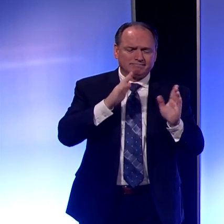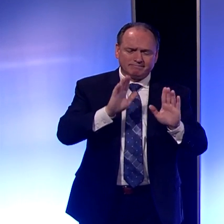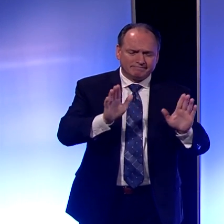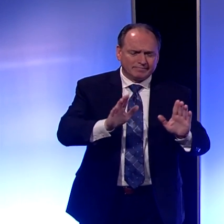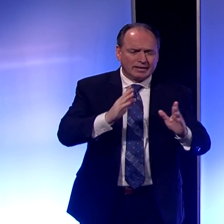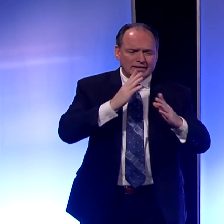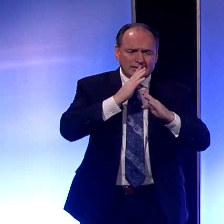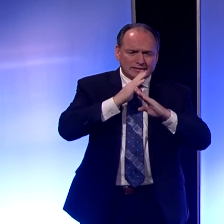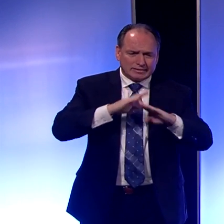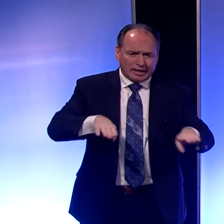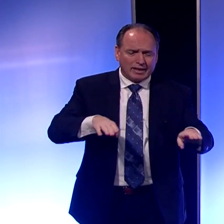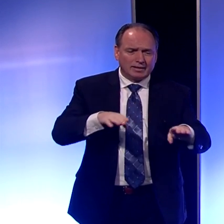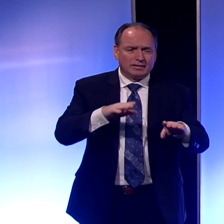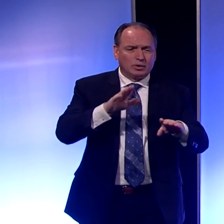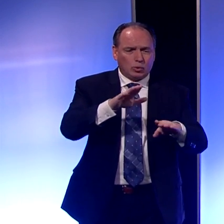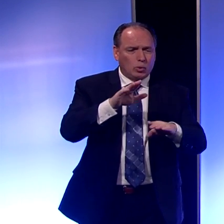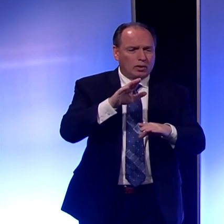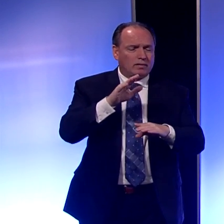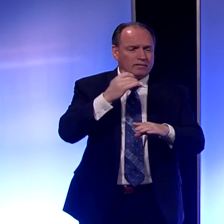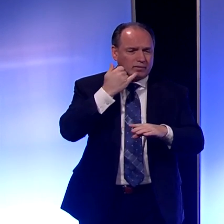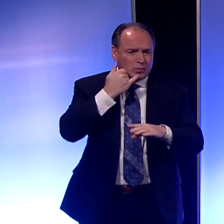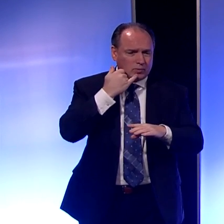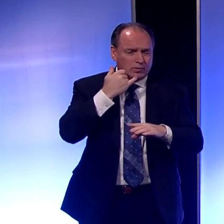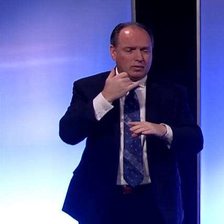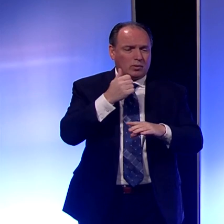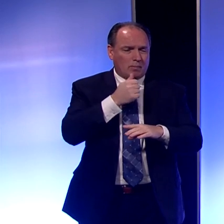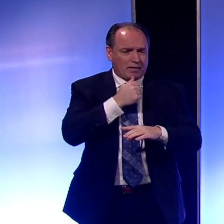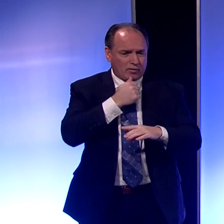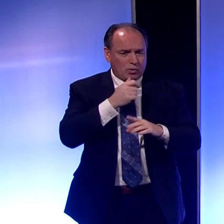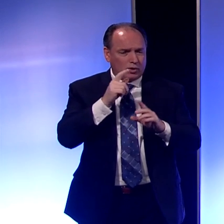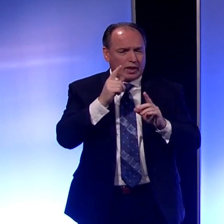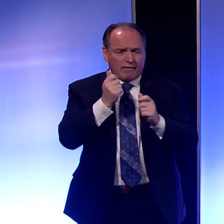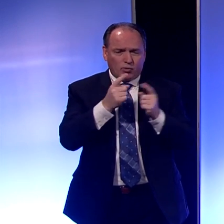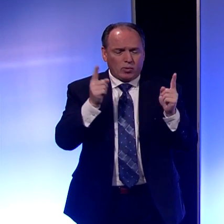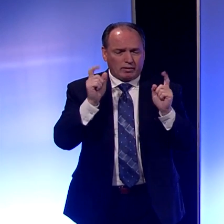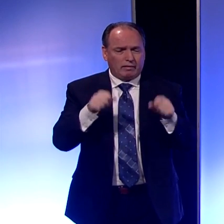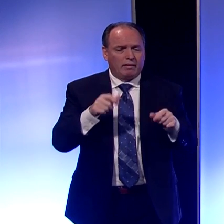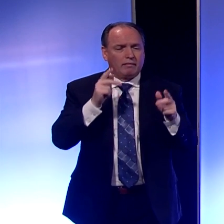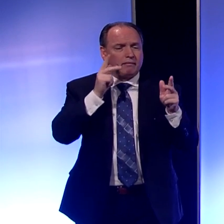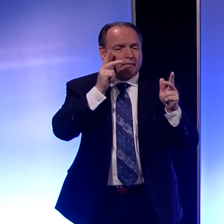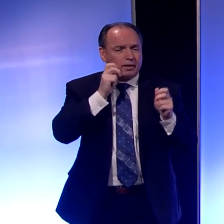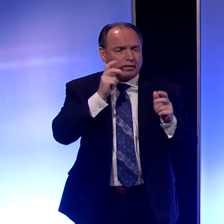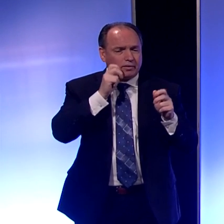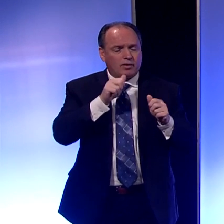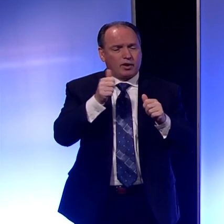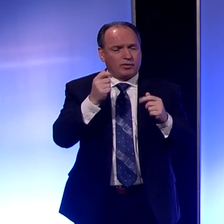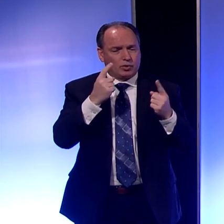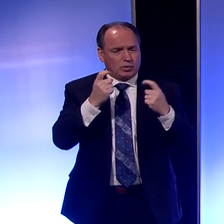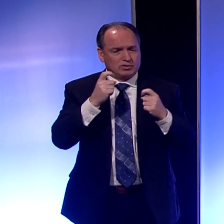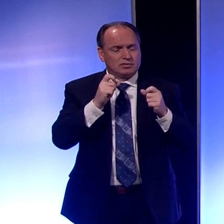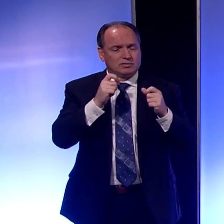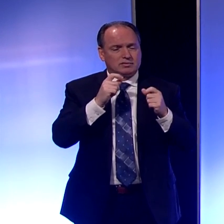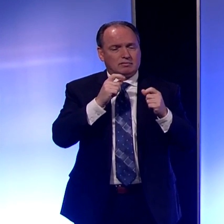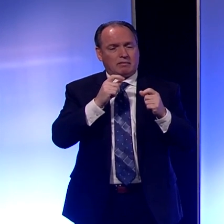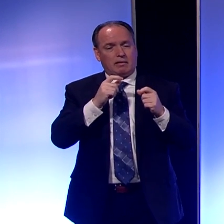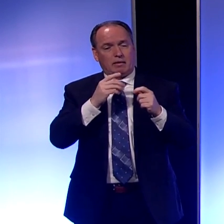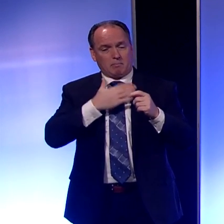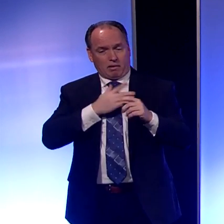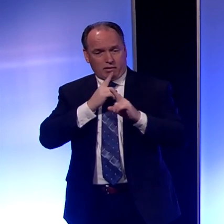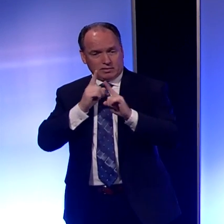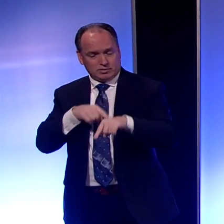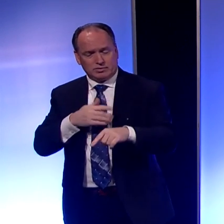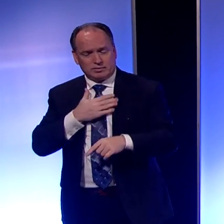need everyone please to mute your microphone so that everyone can hear the other questions and hear the answers.